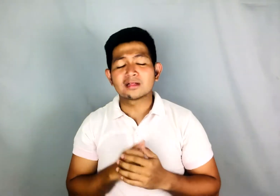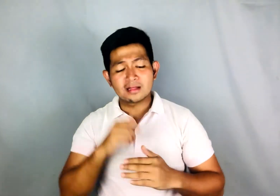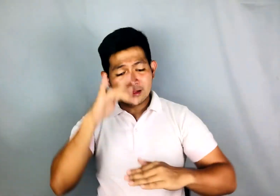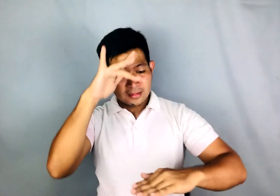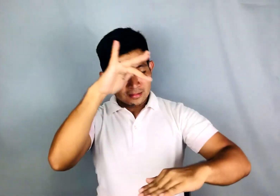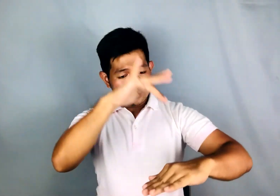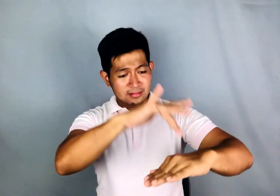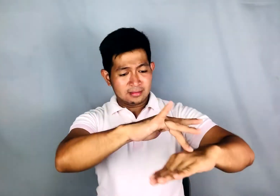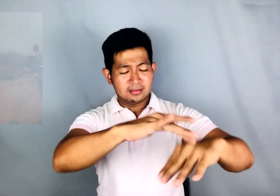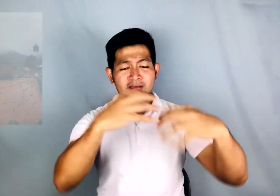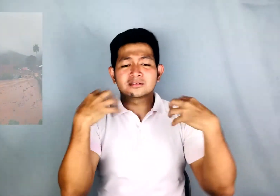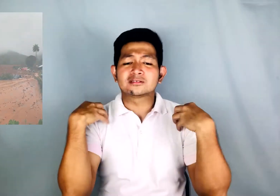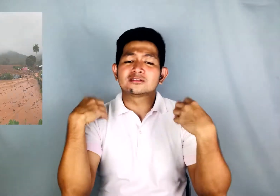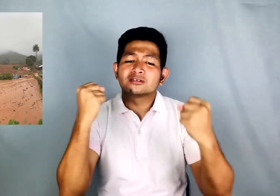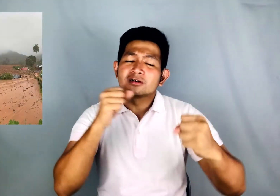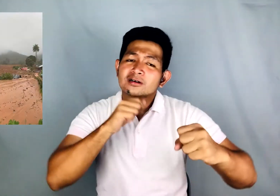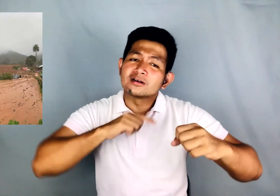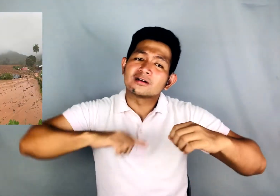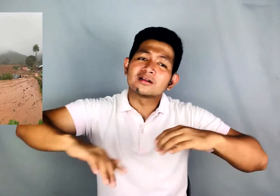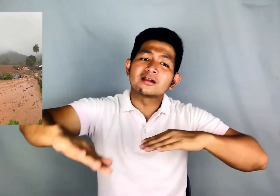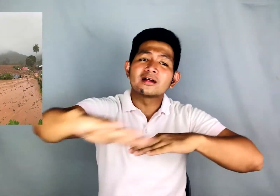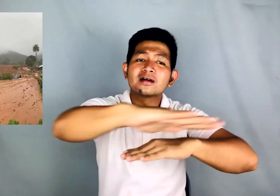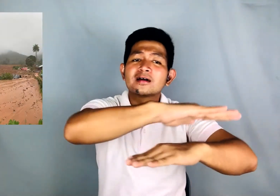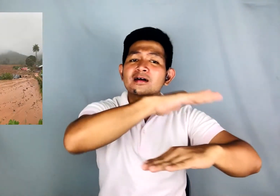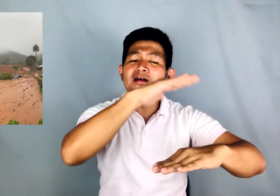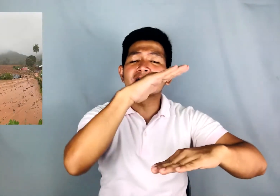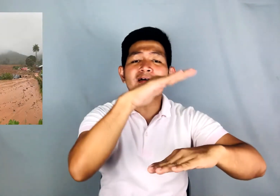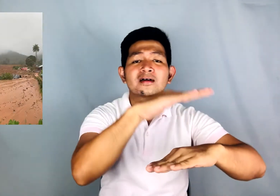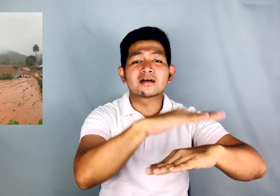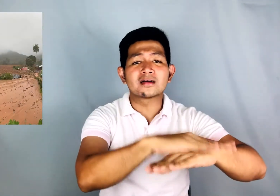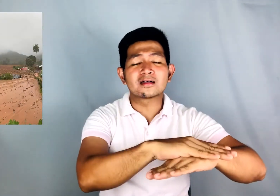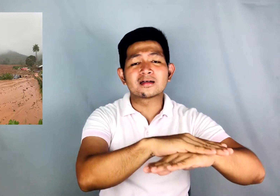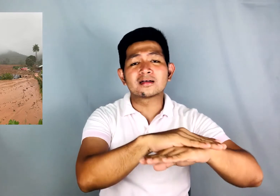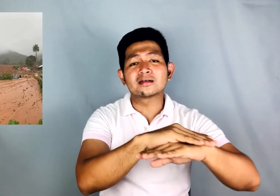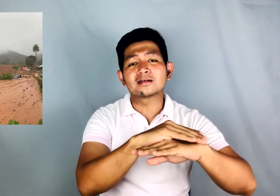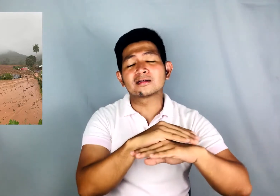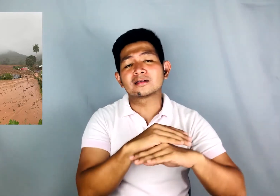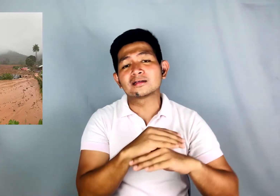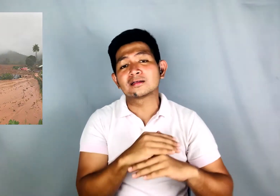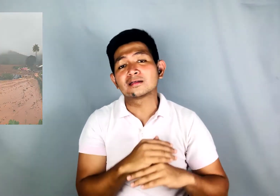hear us, O Lord, and heal our land